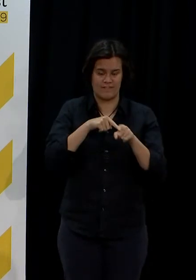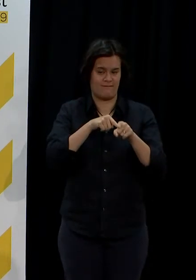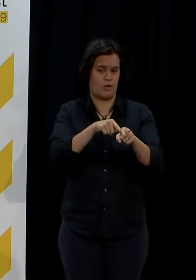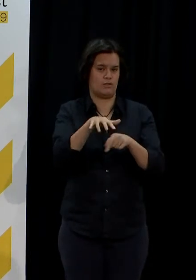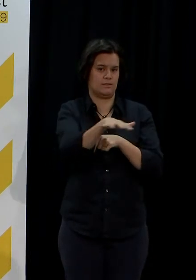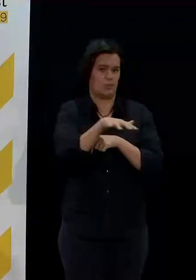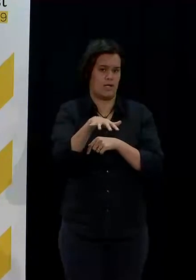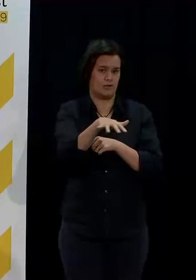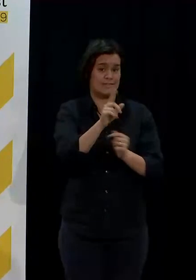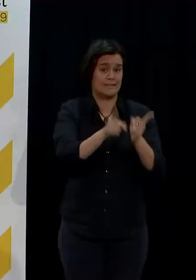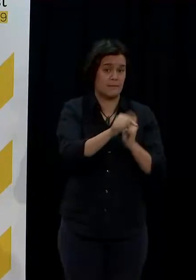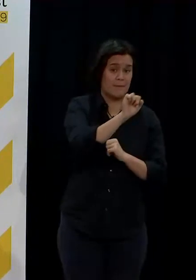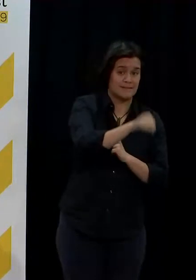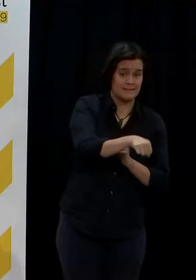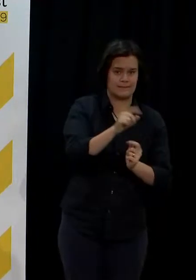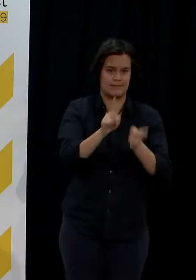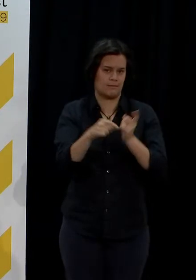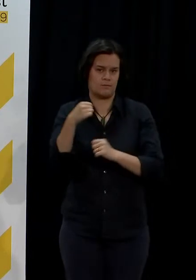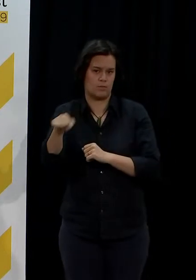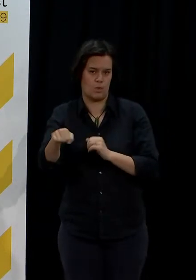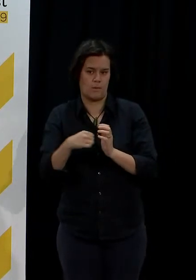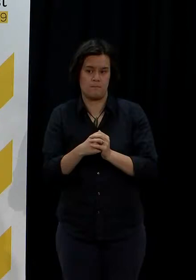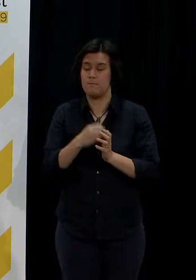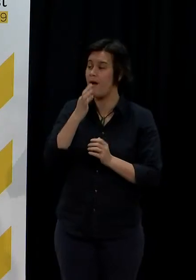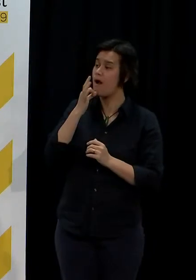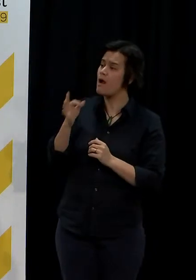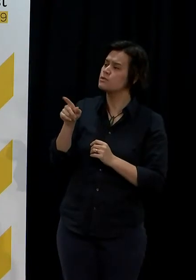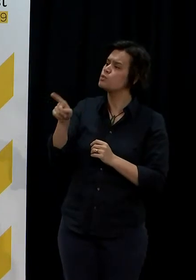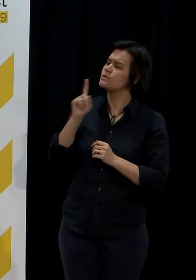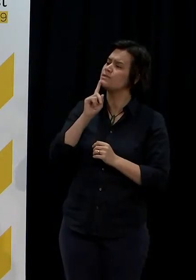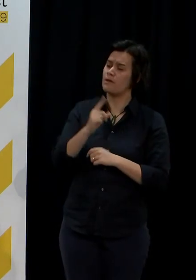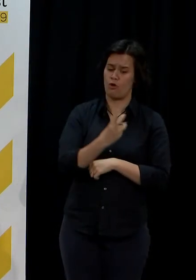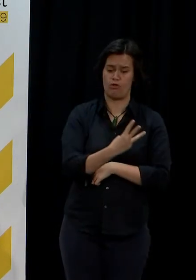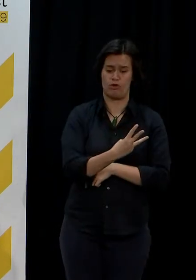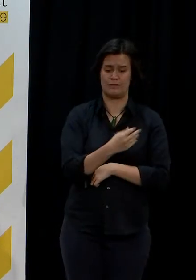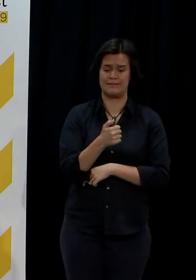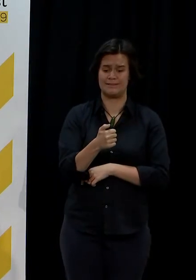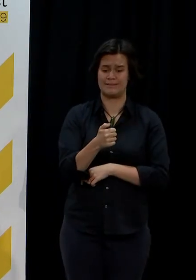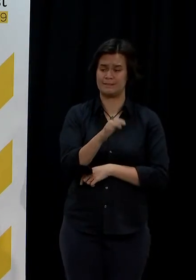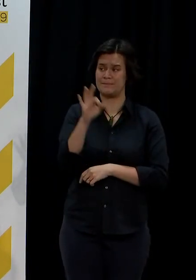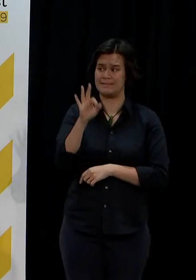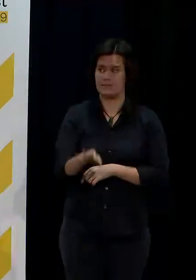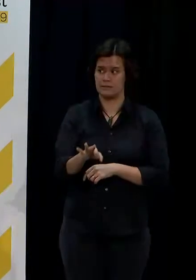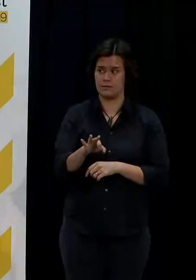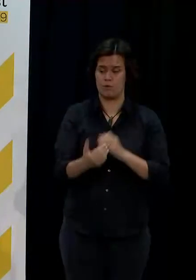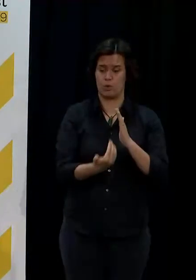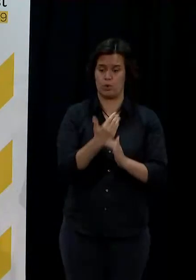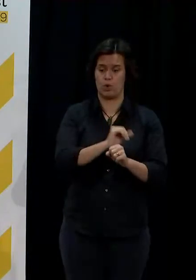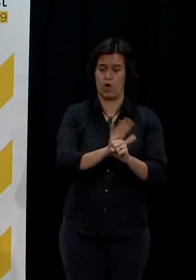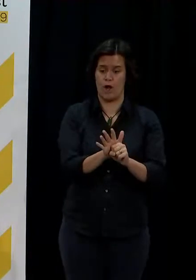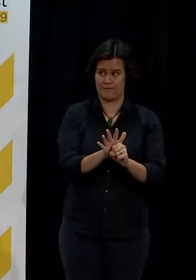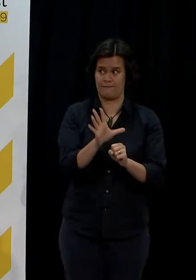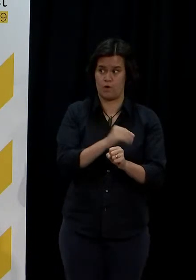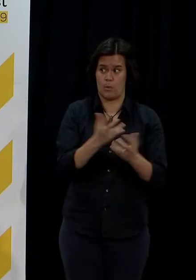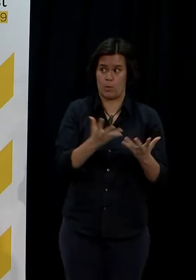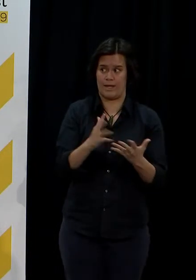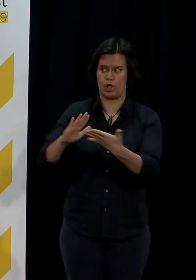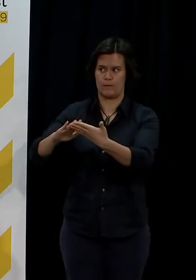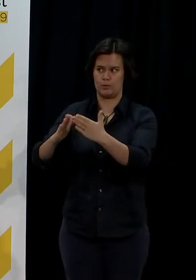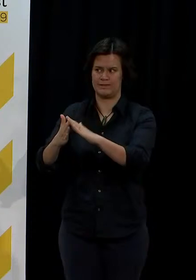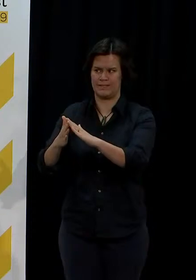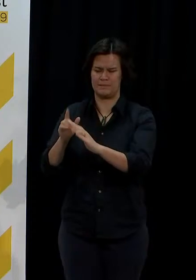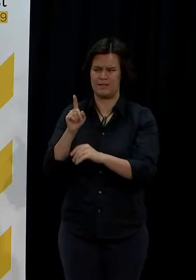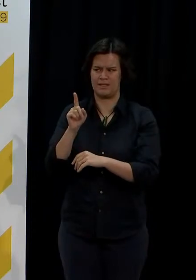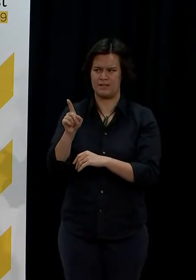keeps an eye on. On those cases yesterday, were saying 36% reflects as in the community. But that doesn't quite match up the number of people